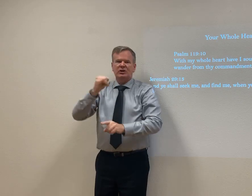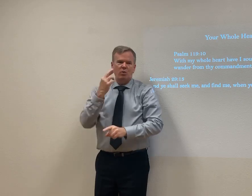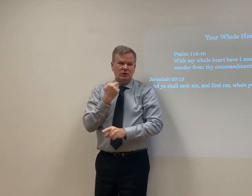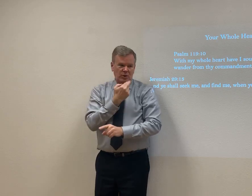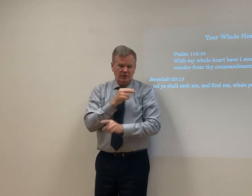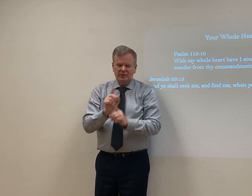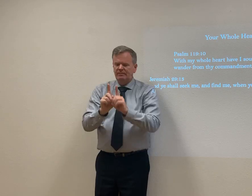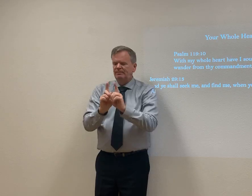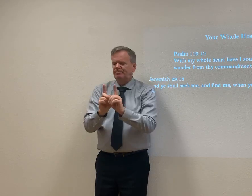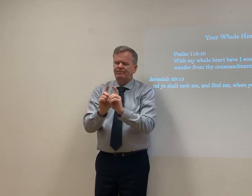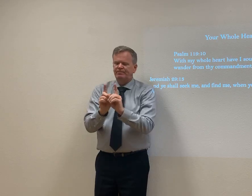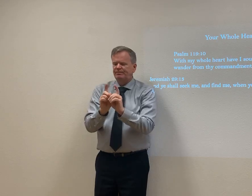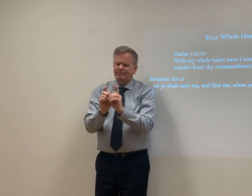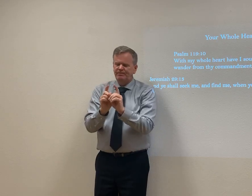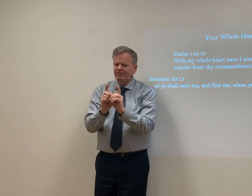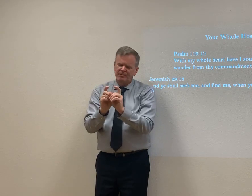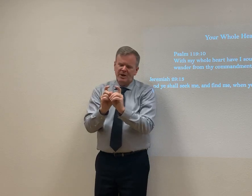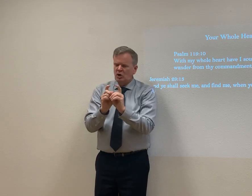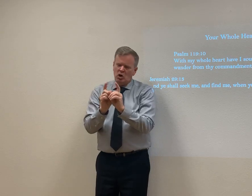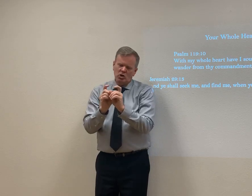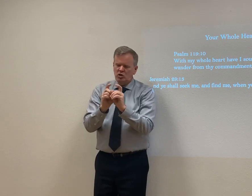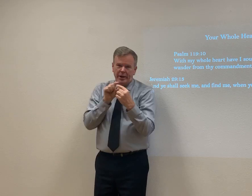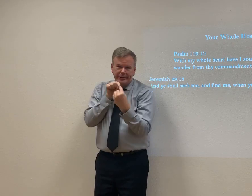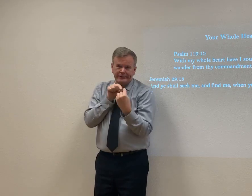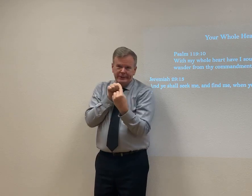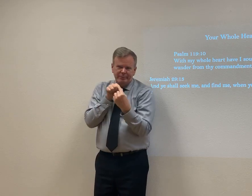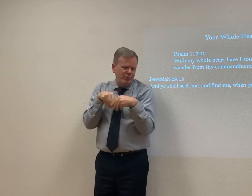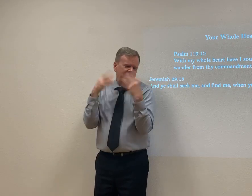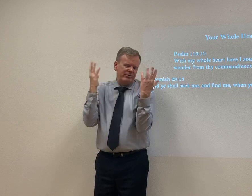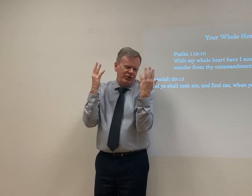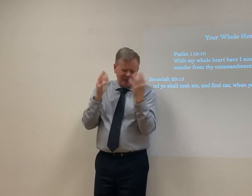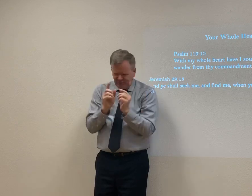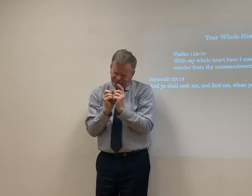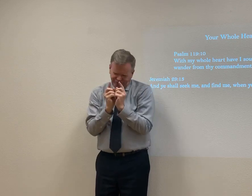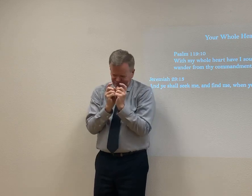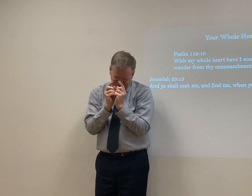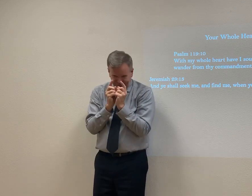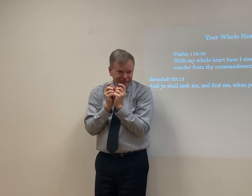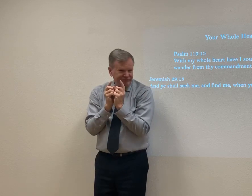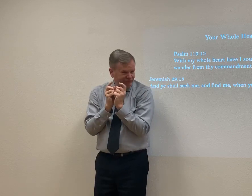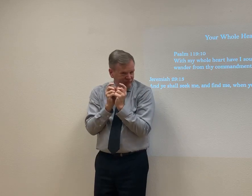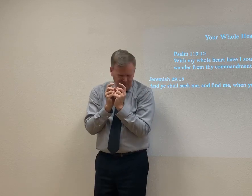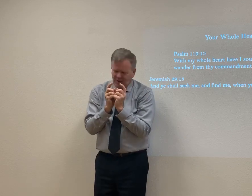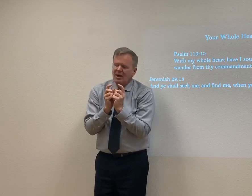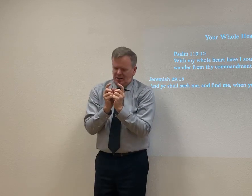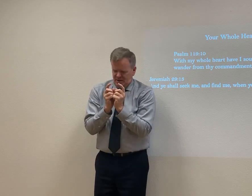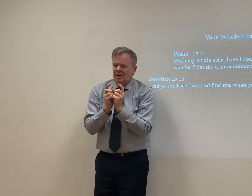They went to BJ's. And they were having a conversation. They were gossiping or whatever. No, not that. But they were just having a conversation.